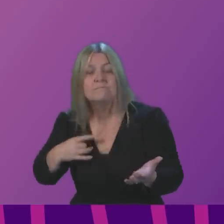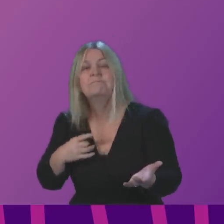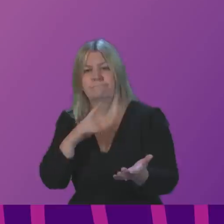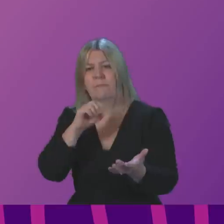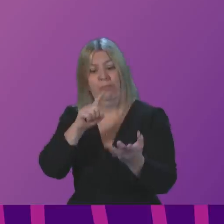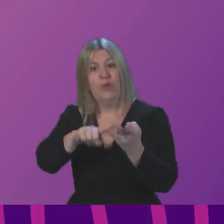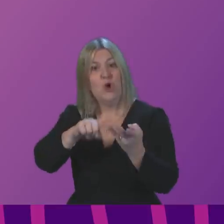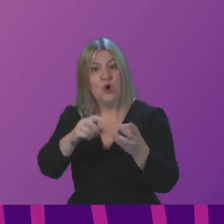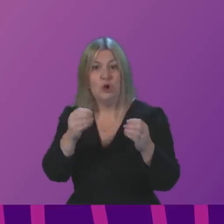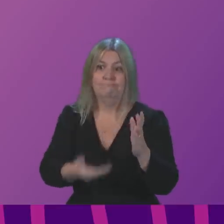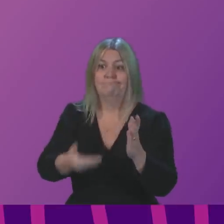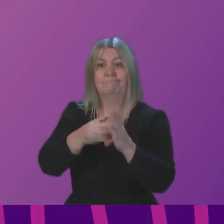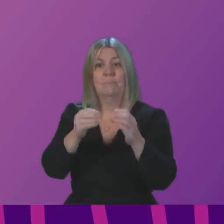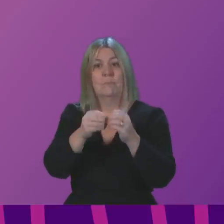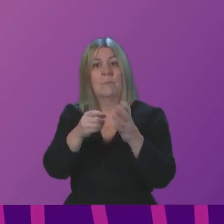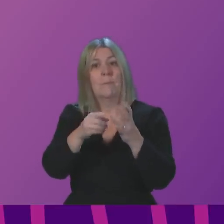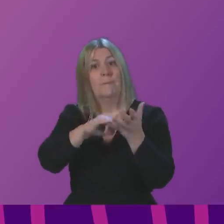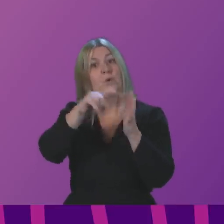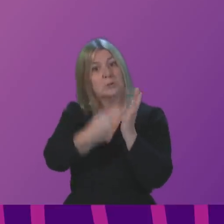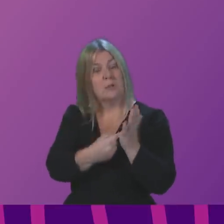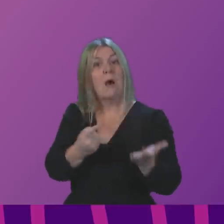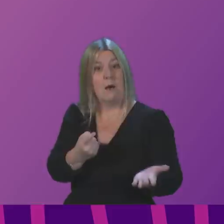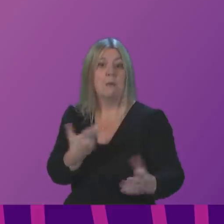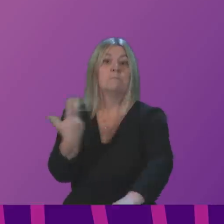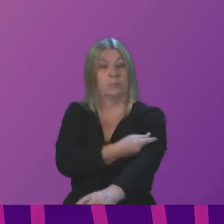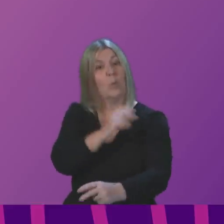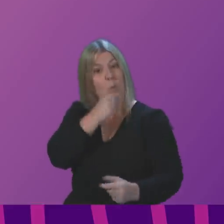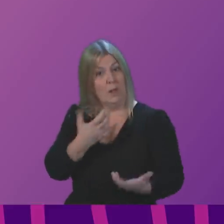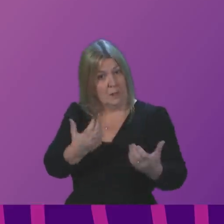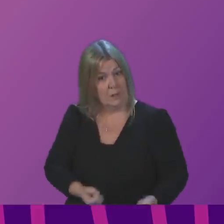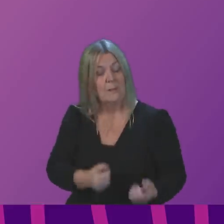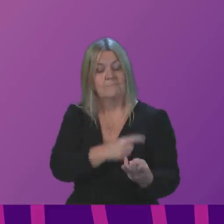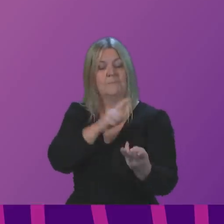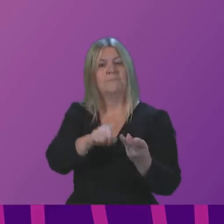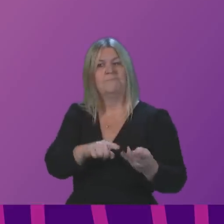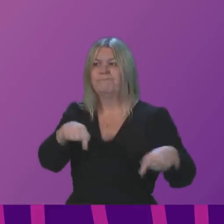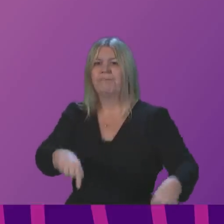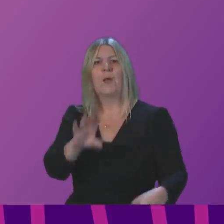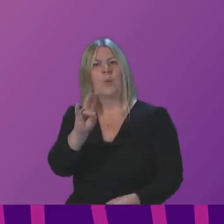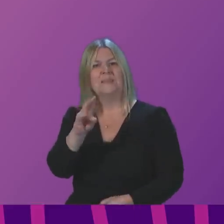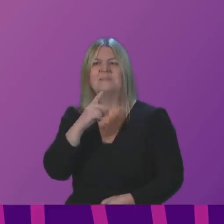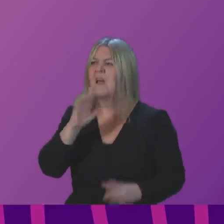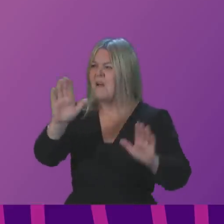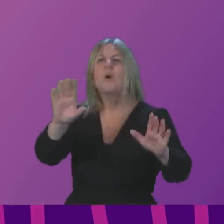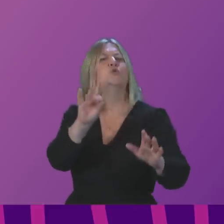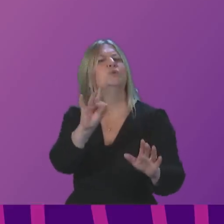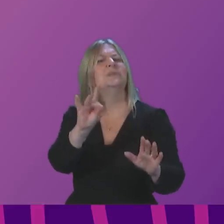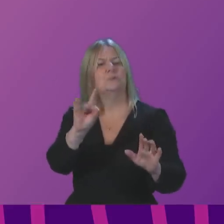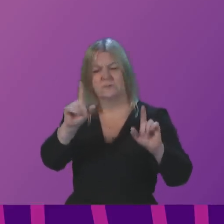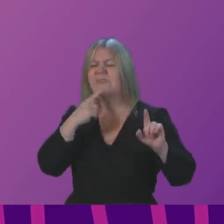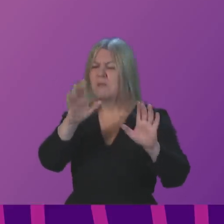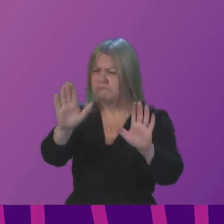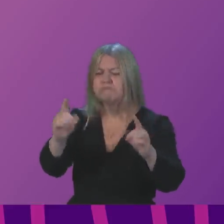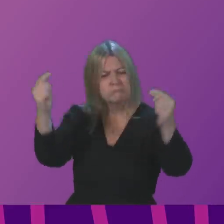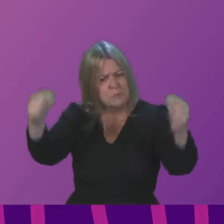the First Minister came to this chamber, stood at that podium and called on the public to schedule booster appointments